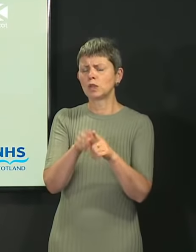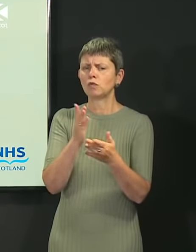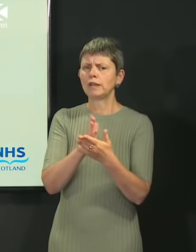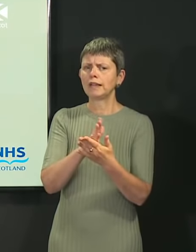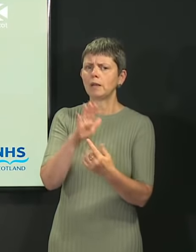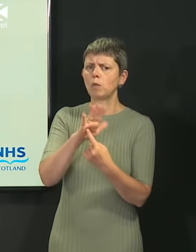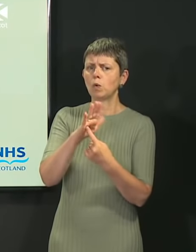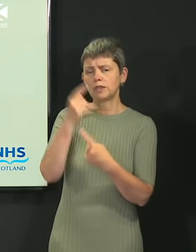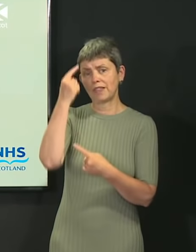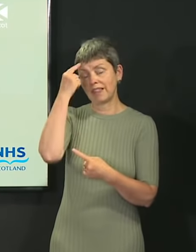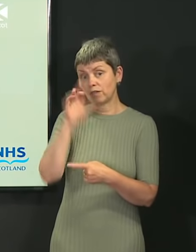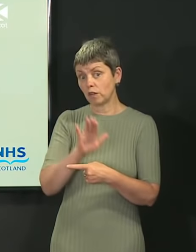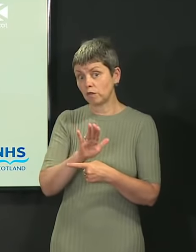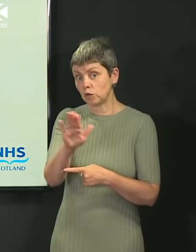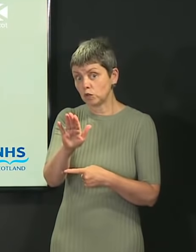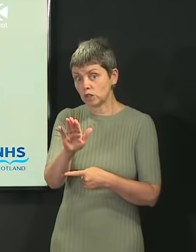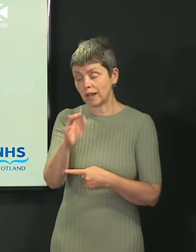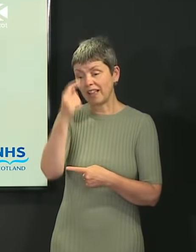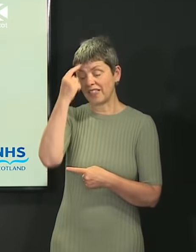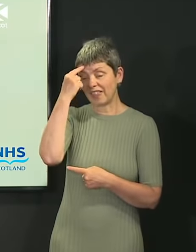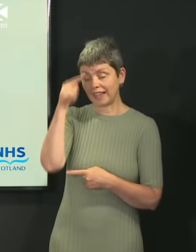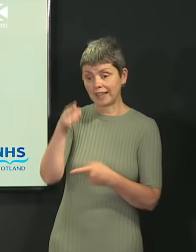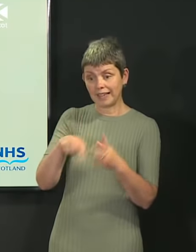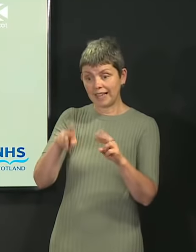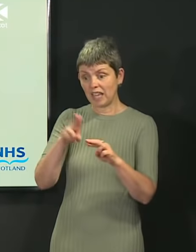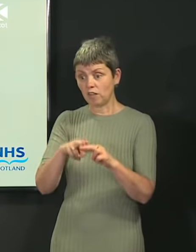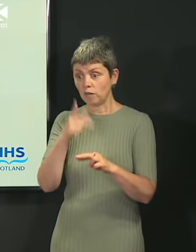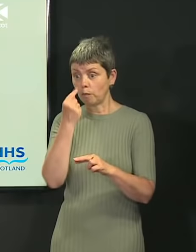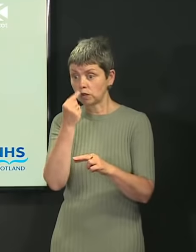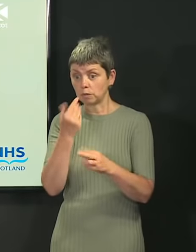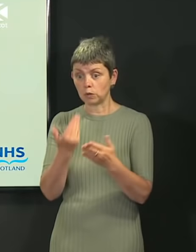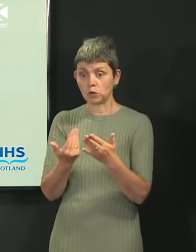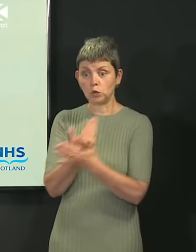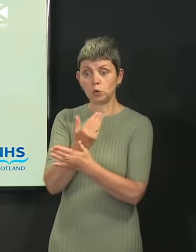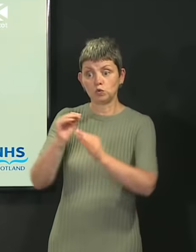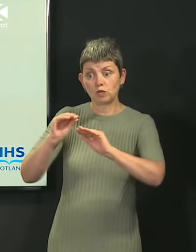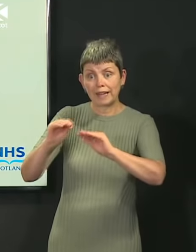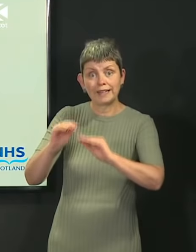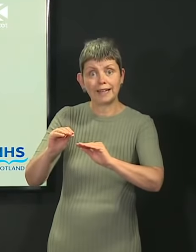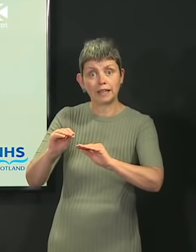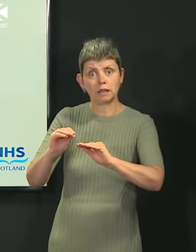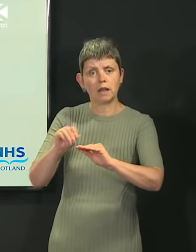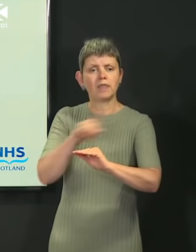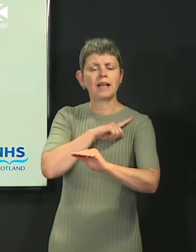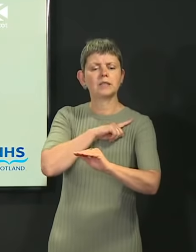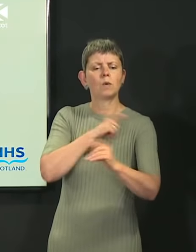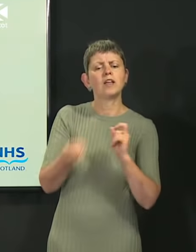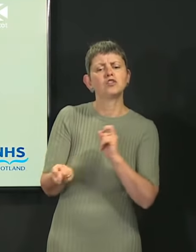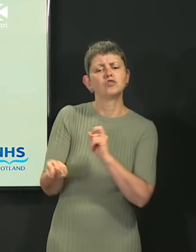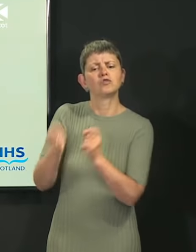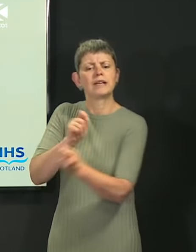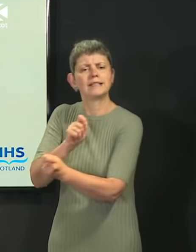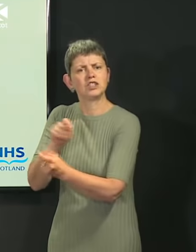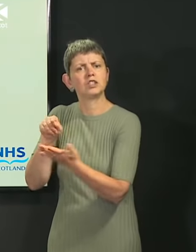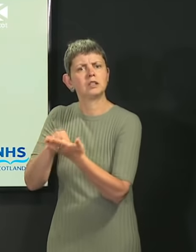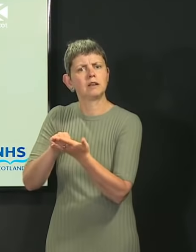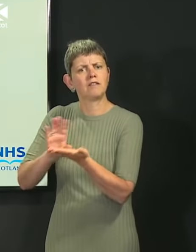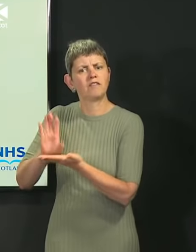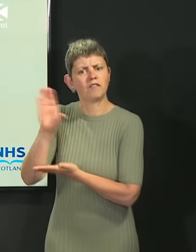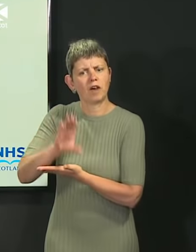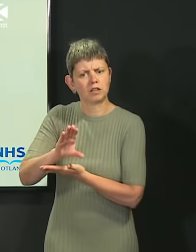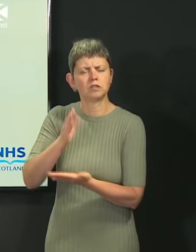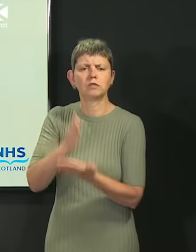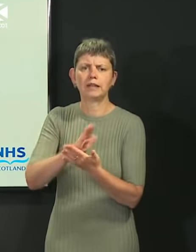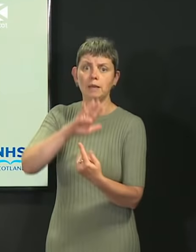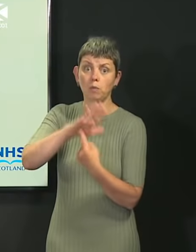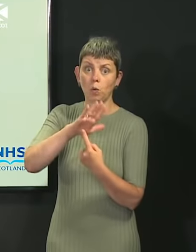whether there's opportunities to to reskill or retrain. That's why the transition funding is going to be important. Our colleges are going back, colleges will be at the